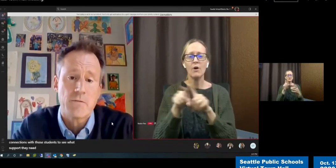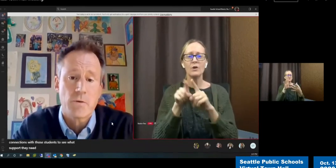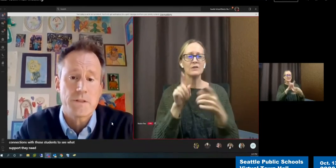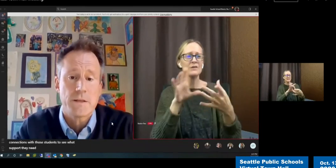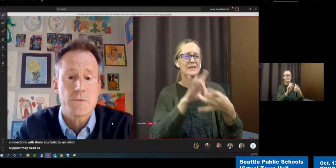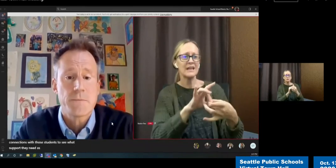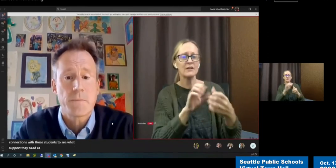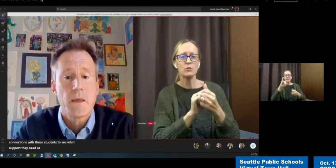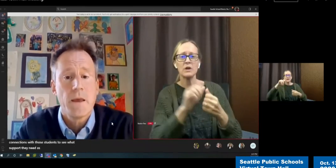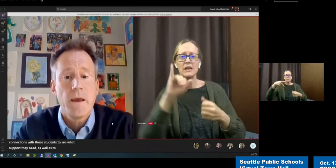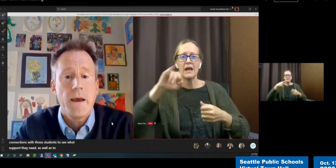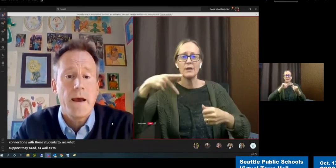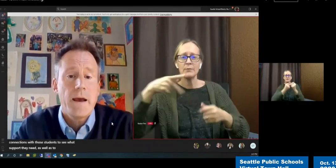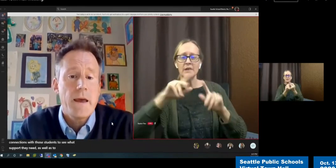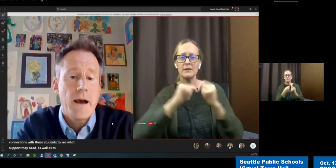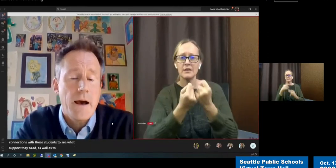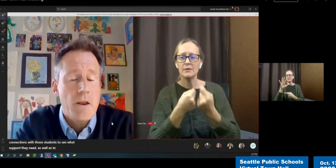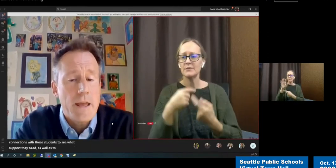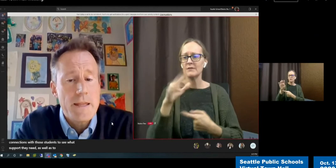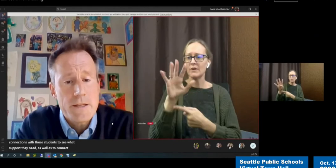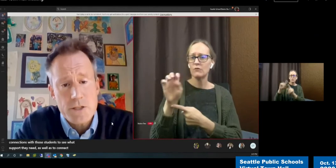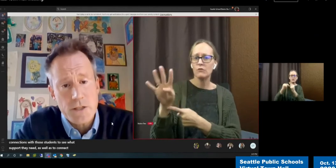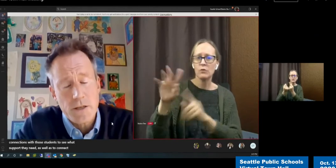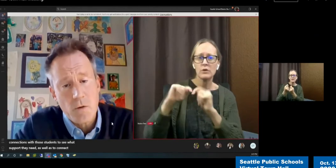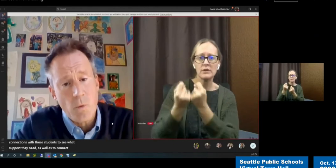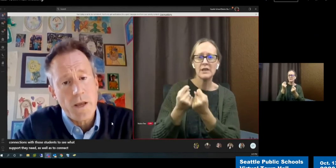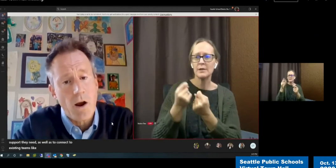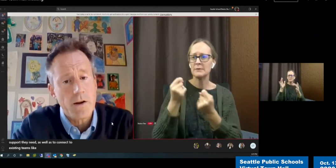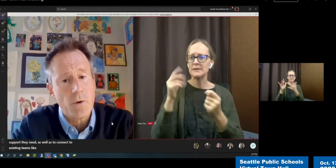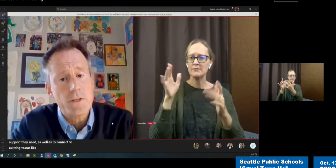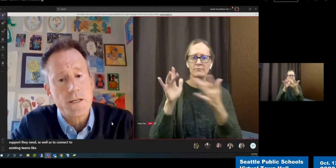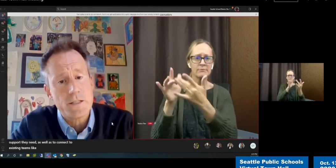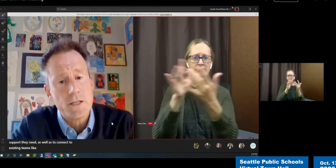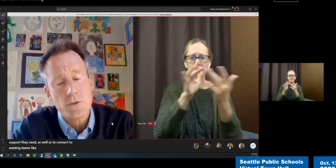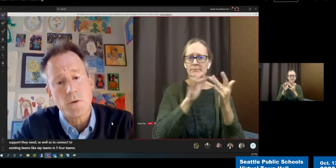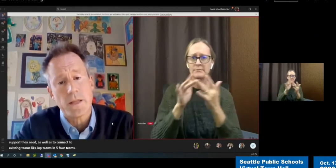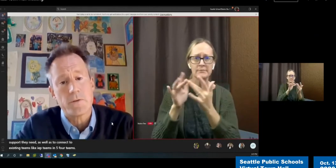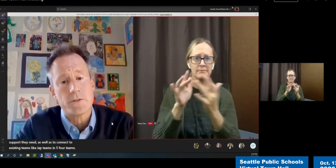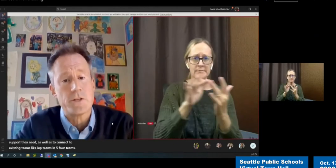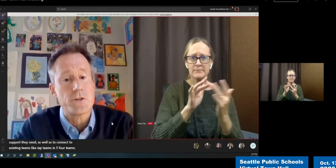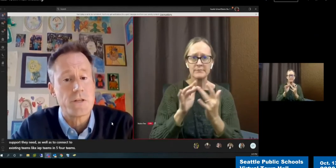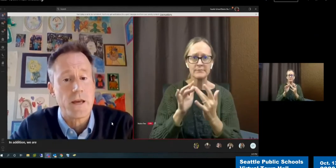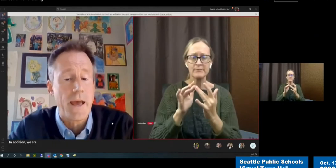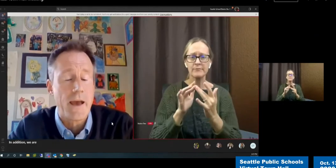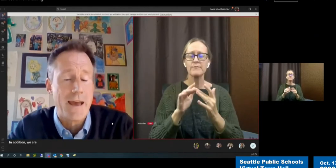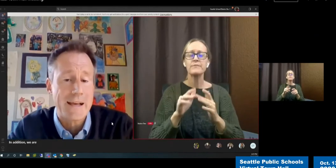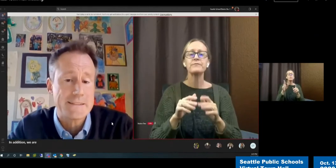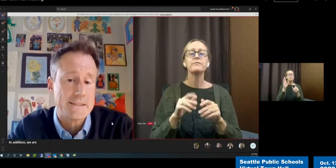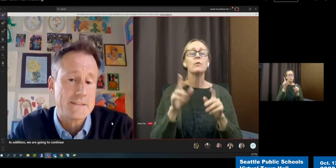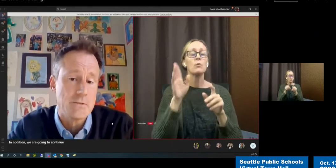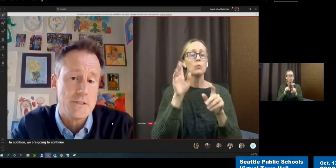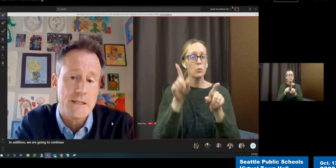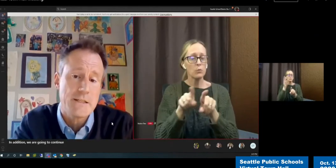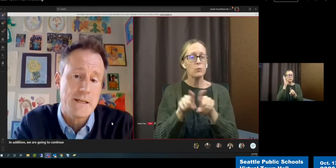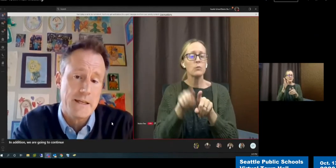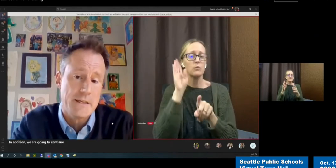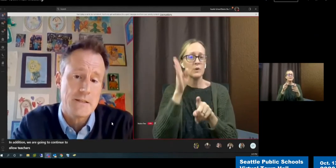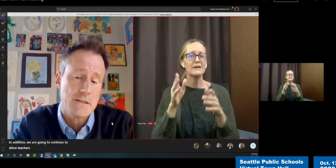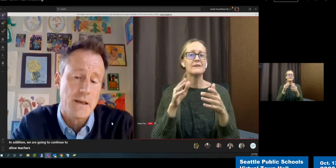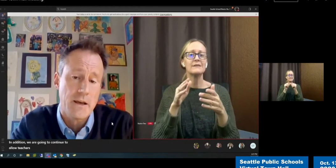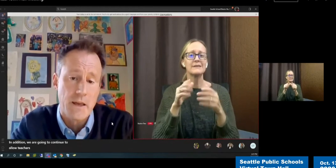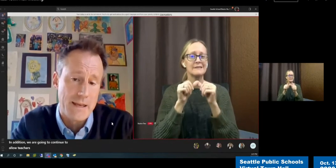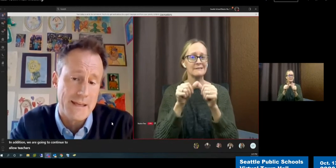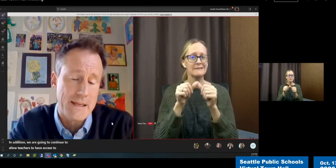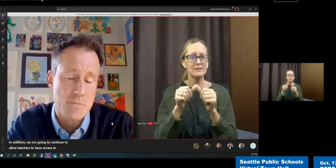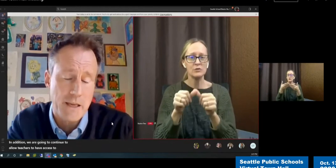504 teams. In addition, we are going to continue to allow teachers to have access to D's and E's